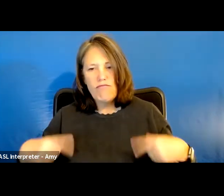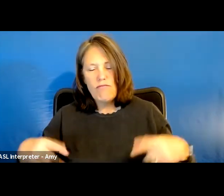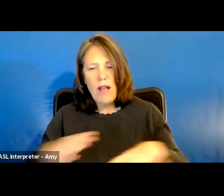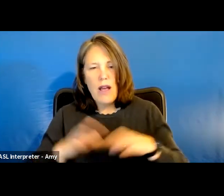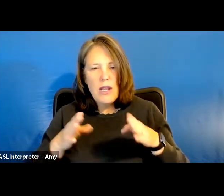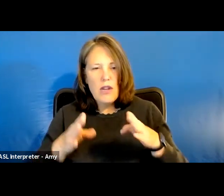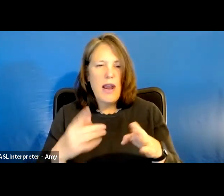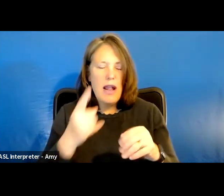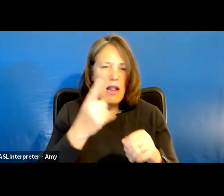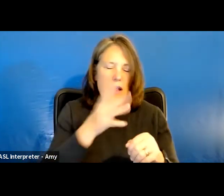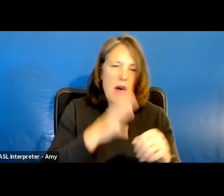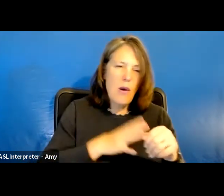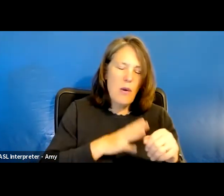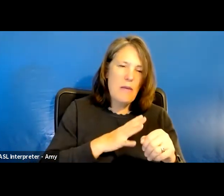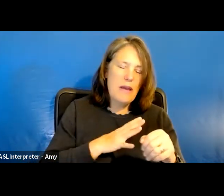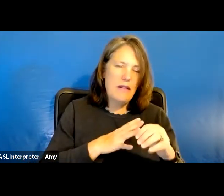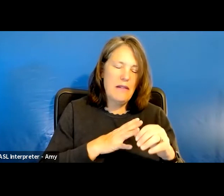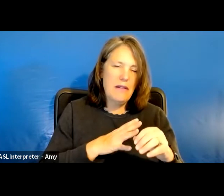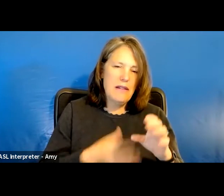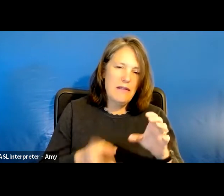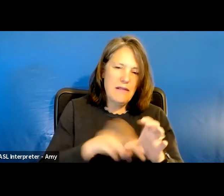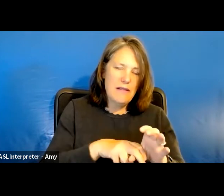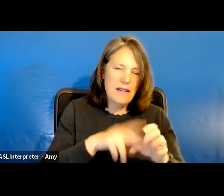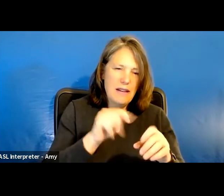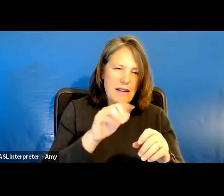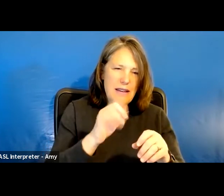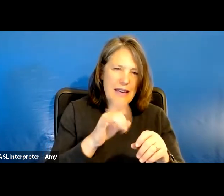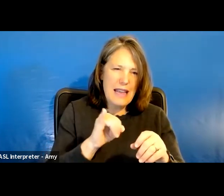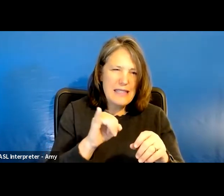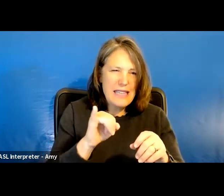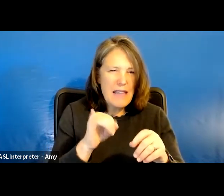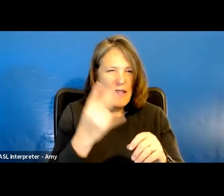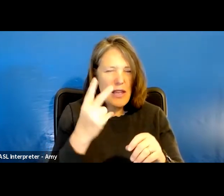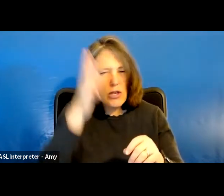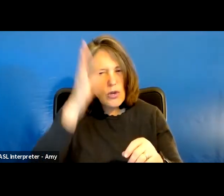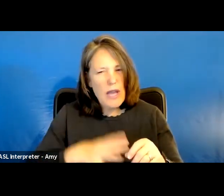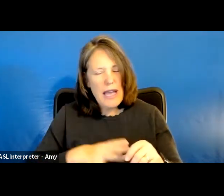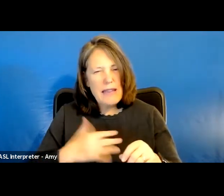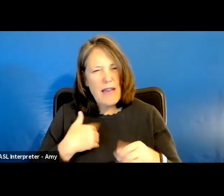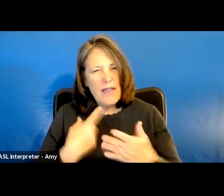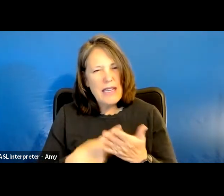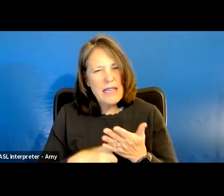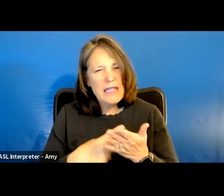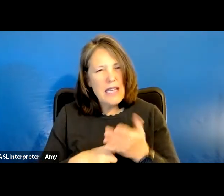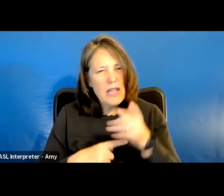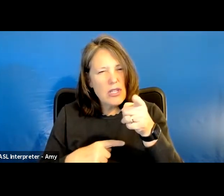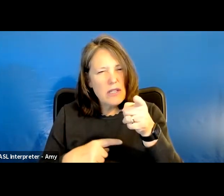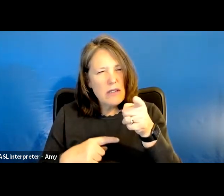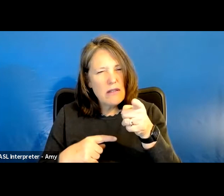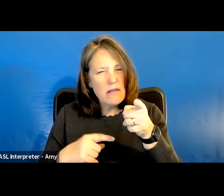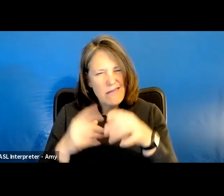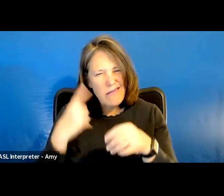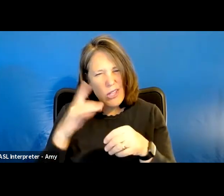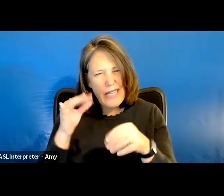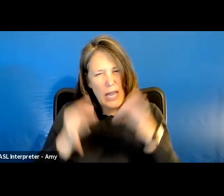taxi, and then three men having a discussion outside what looks like a courthouse. And with the logo for community living skills.